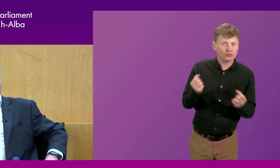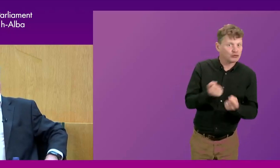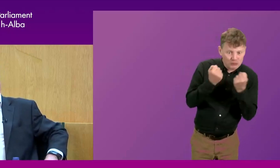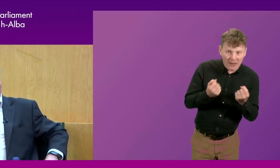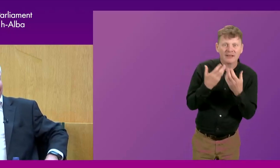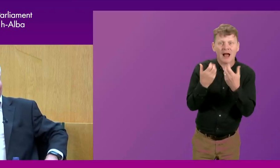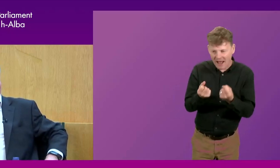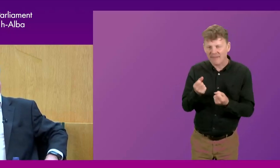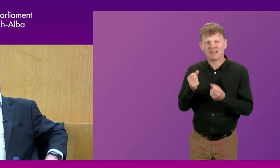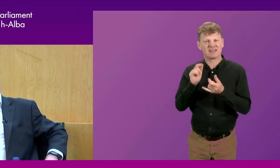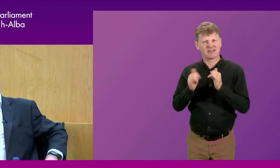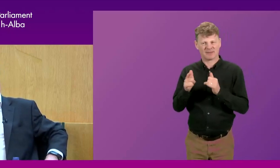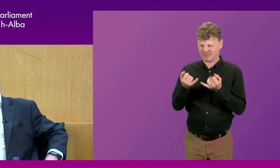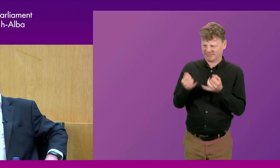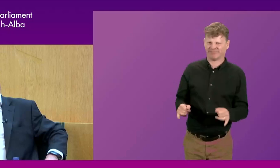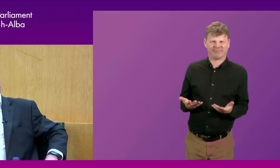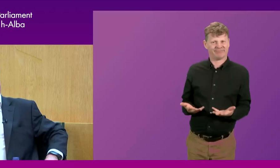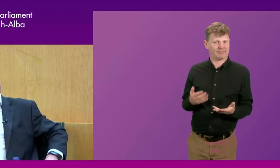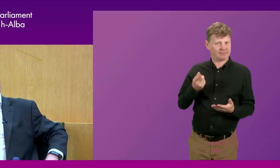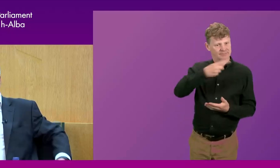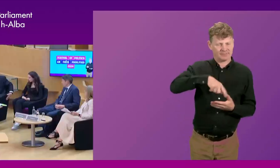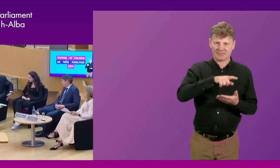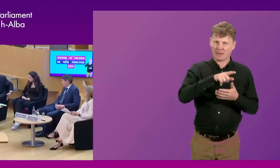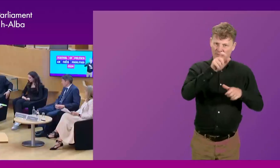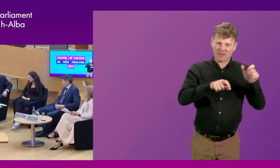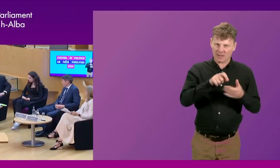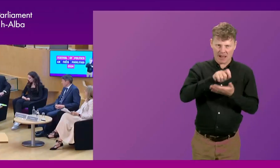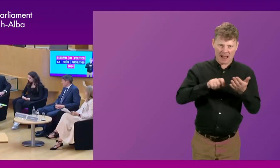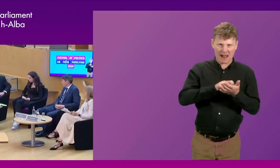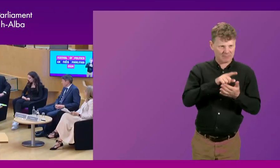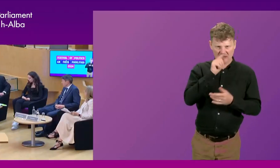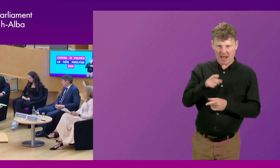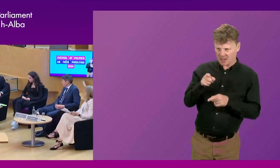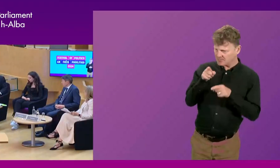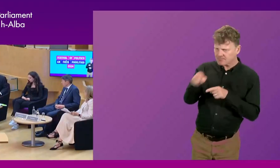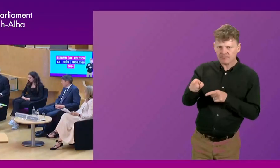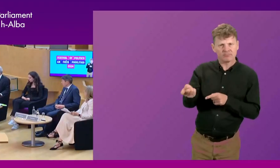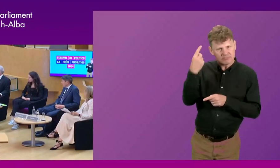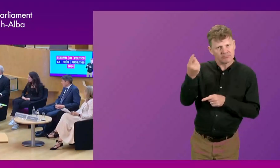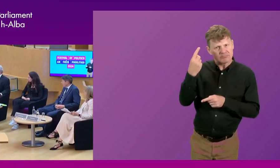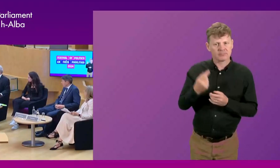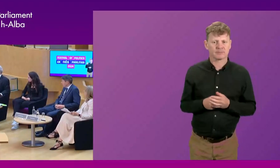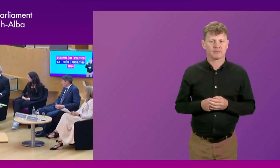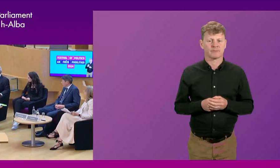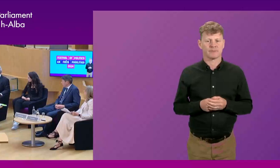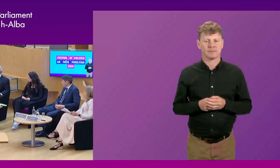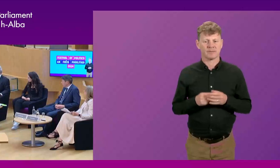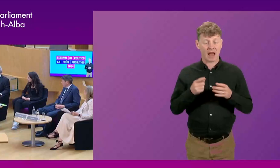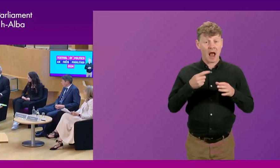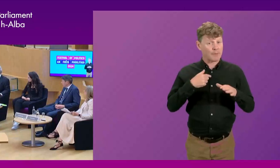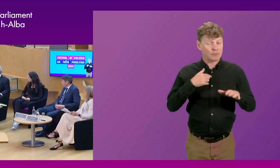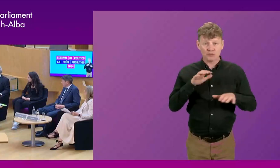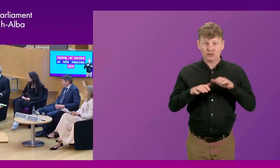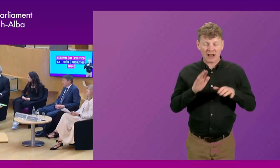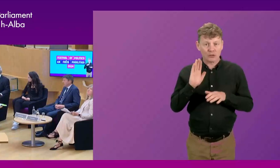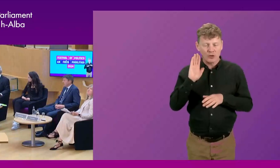it's up to the electorate to hold them to account for that. Thank you very much, Jack and Esther. Can I first of all, I'm struggling to hear. So can